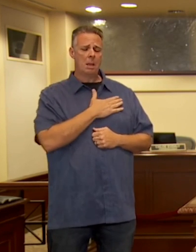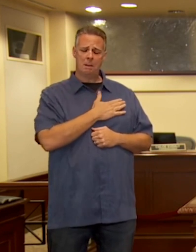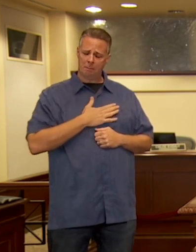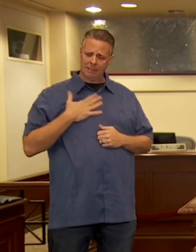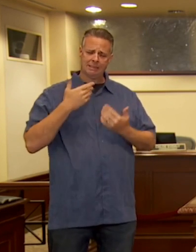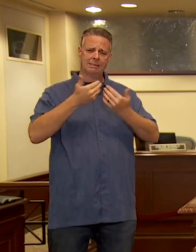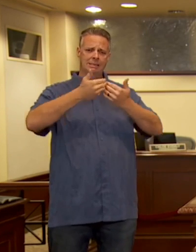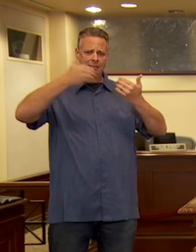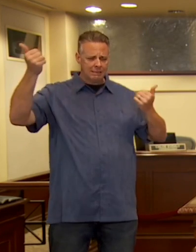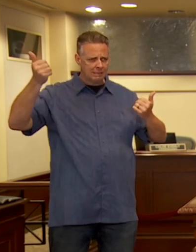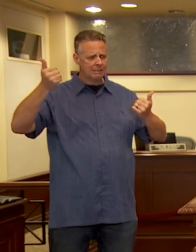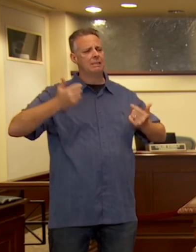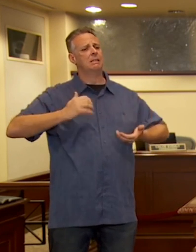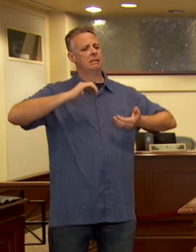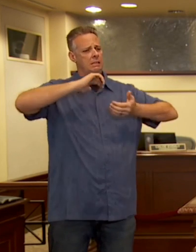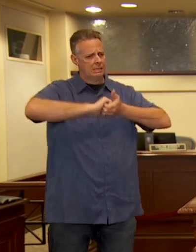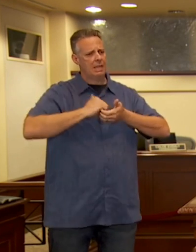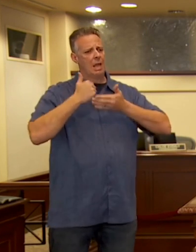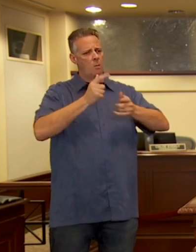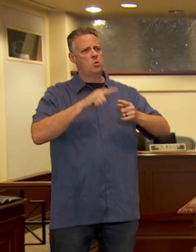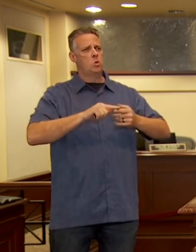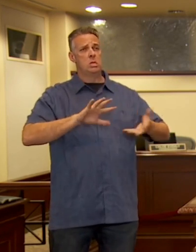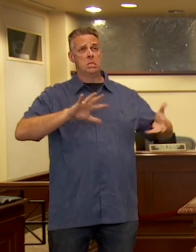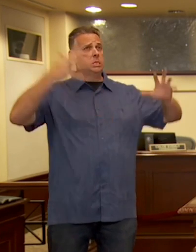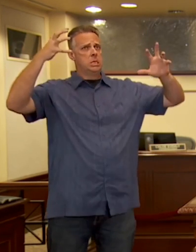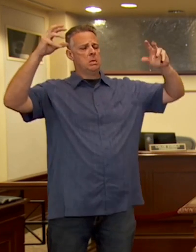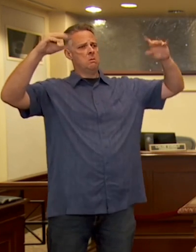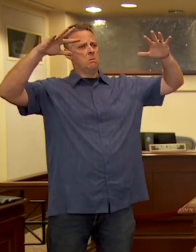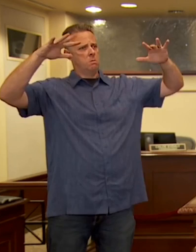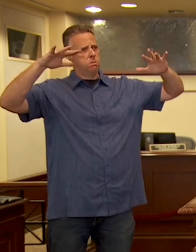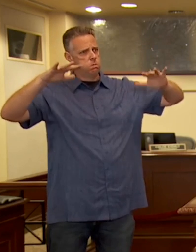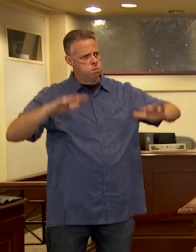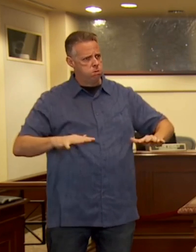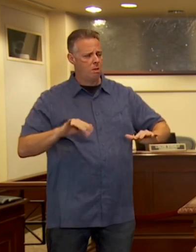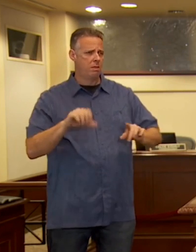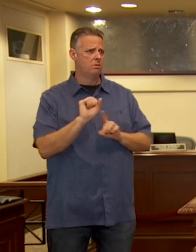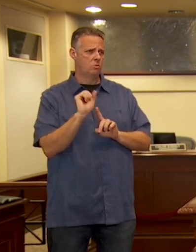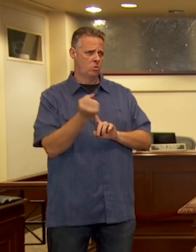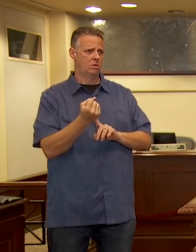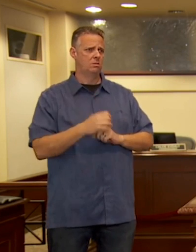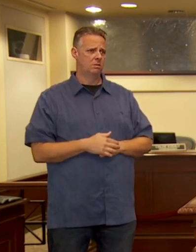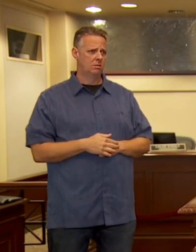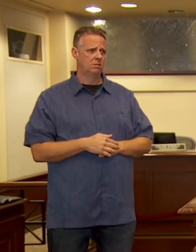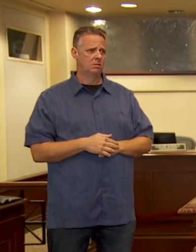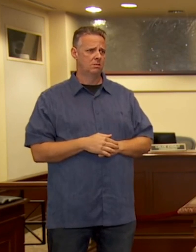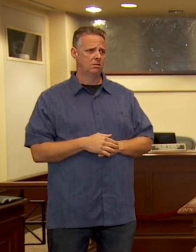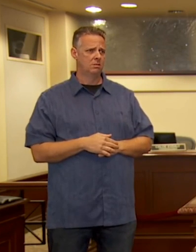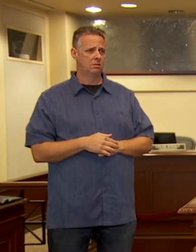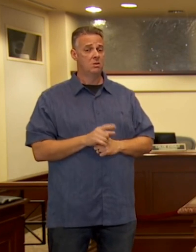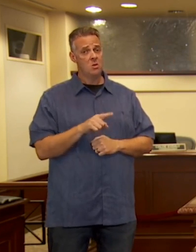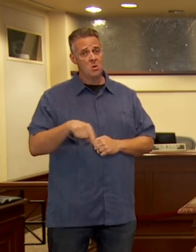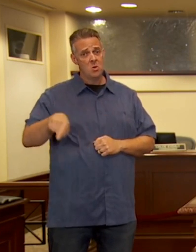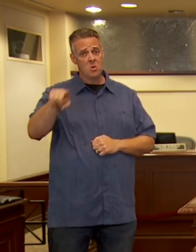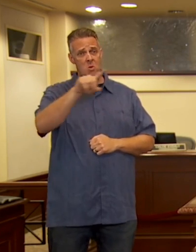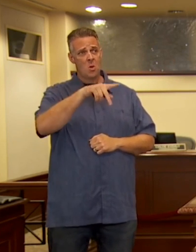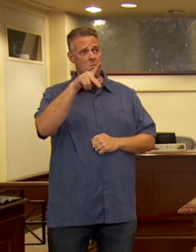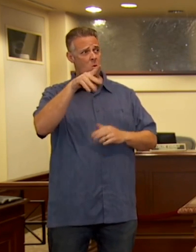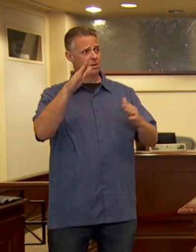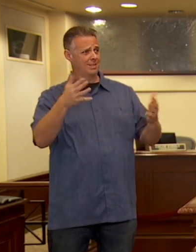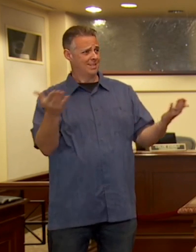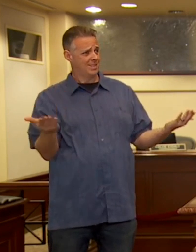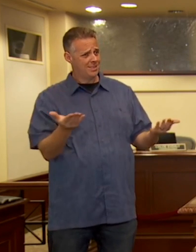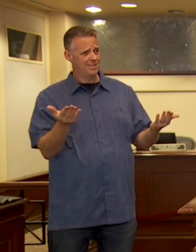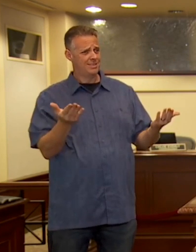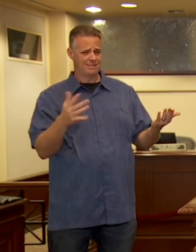and work with us to help us de-escalate this situation. And Portlanders I'm asking all of us